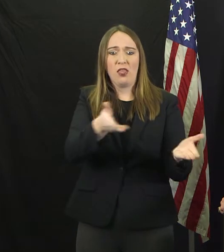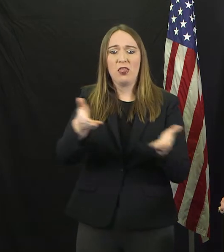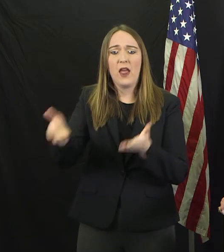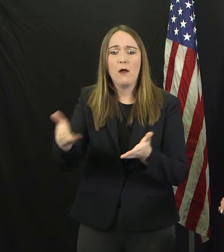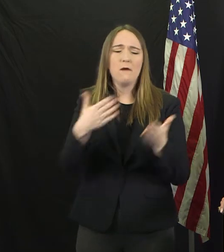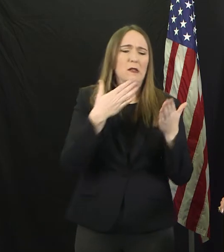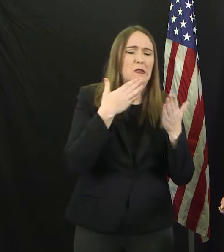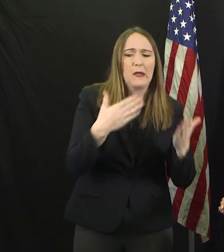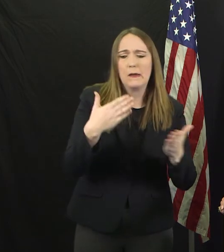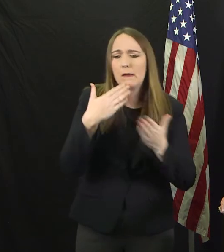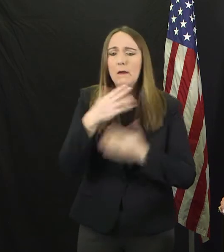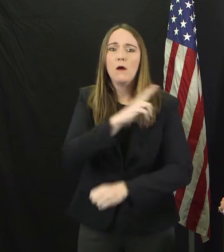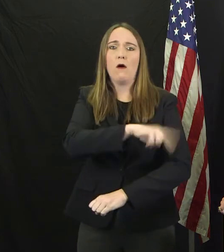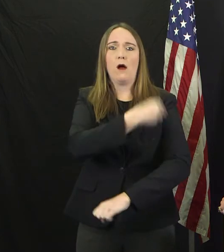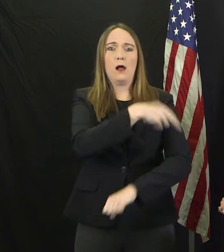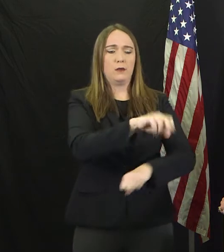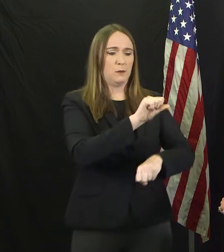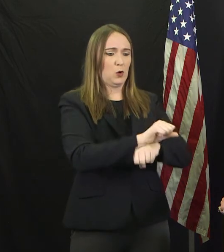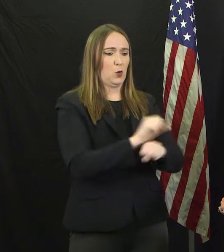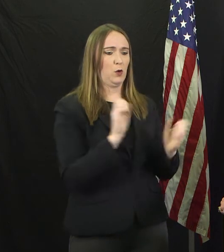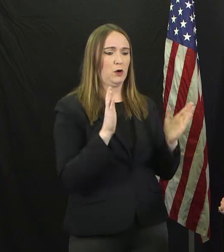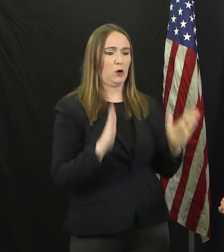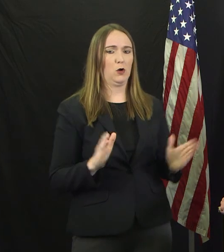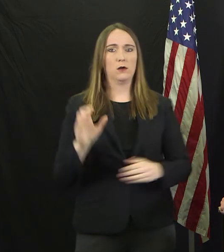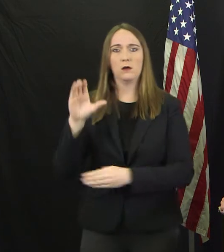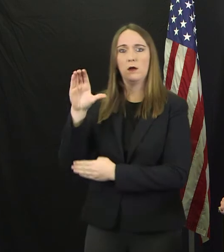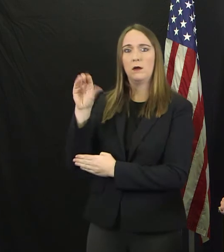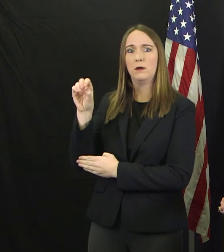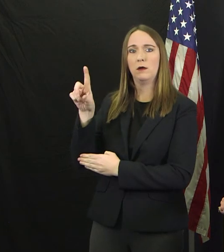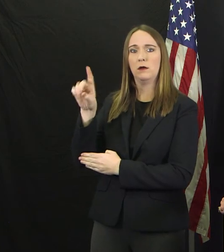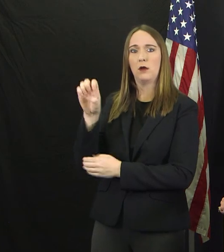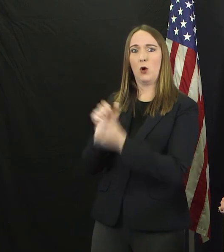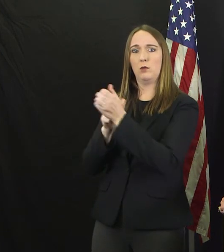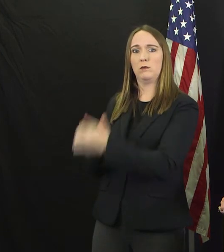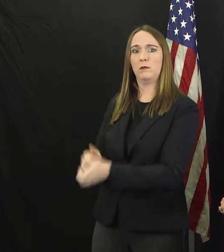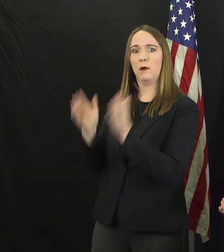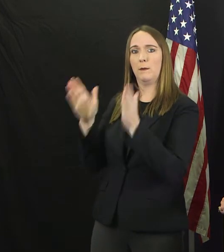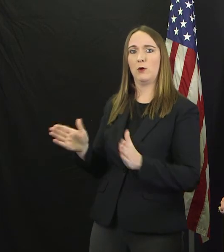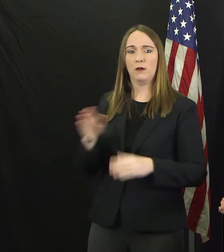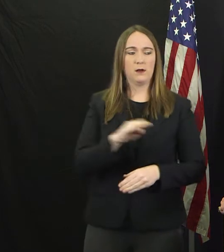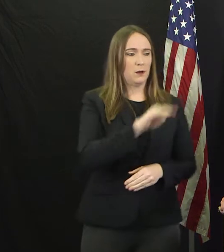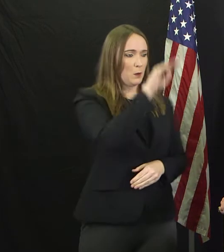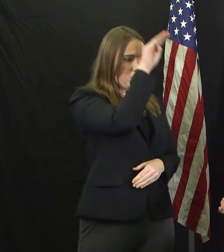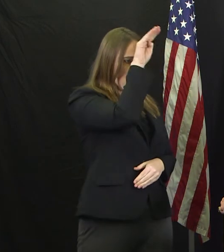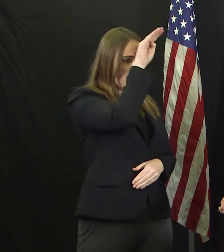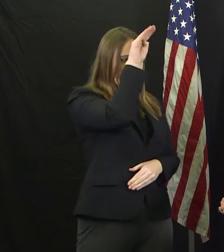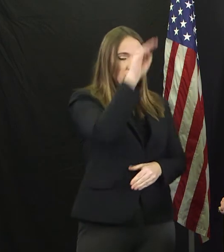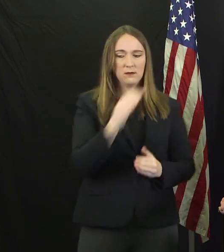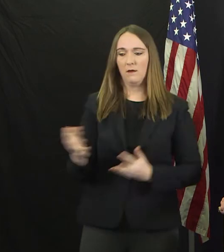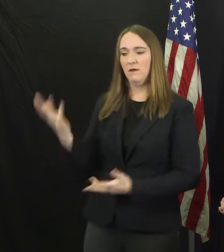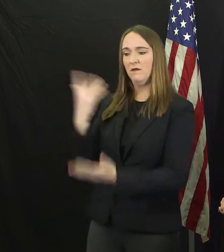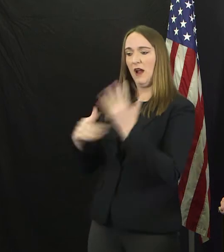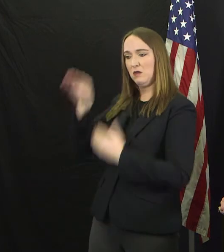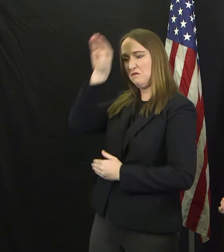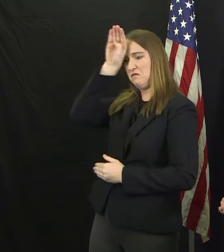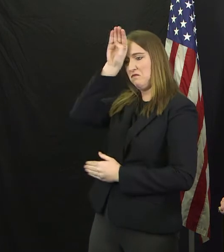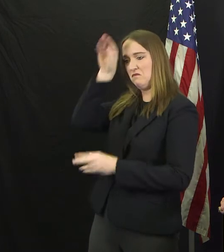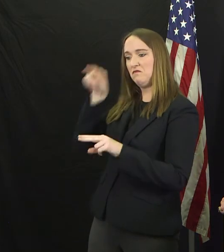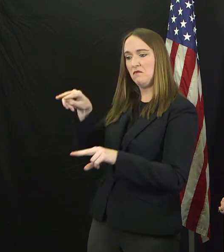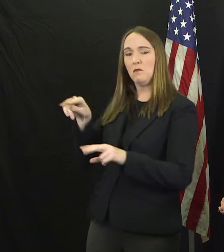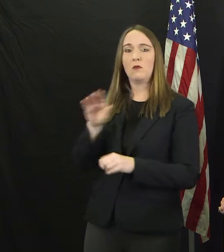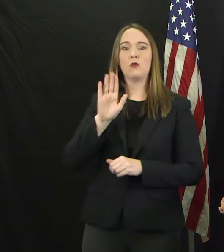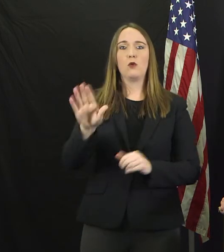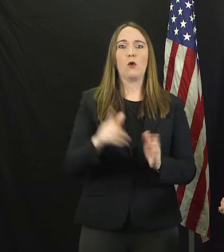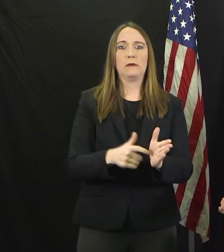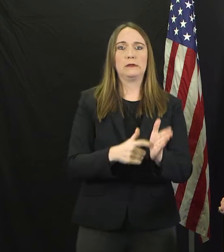hospital worker, whether you're a code person, whether you're police, fire, or city employees doing essential services like